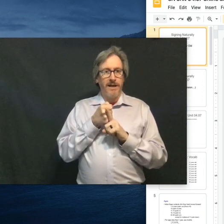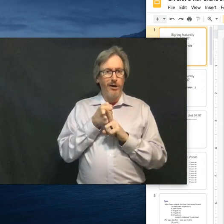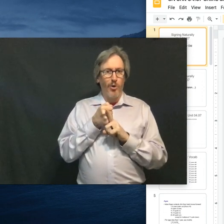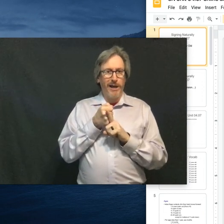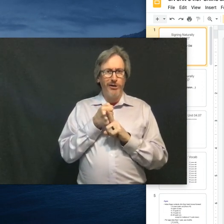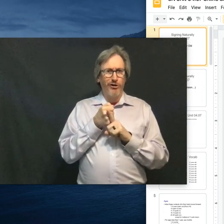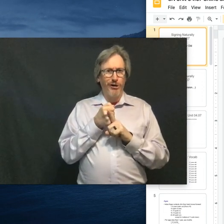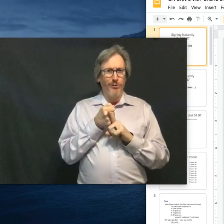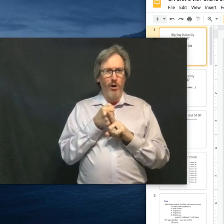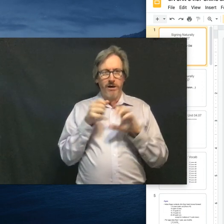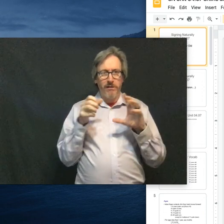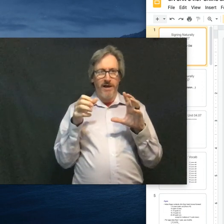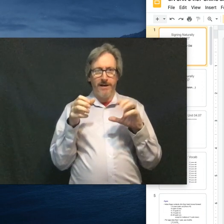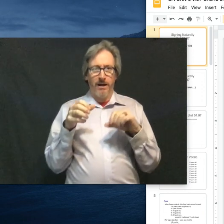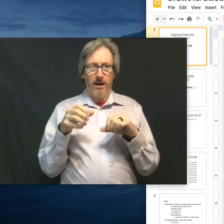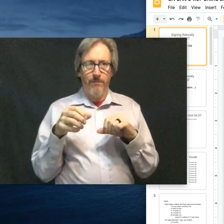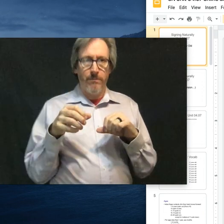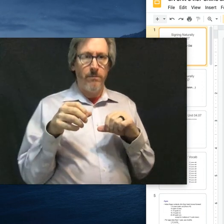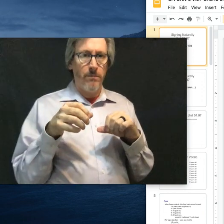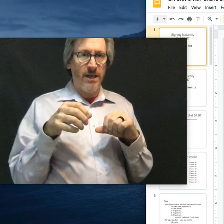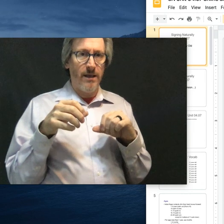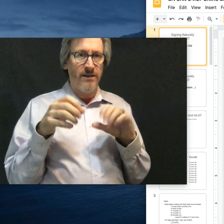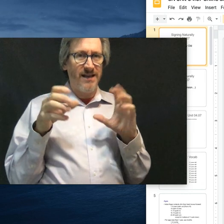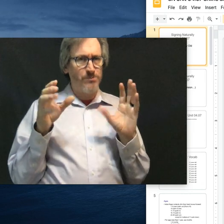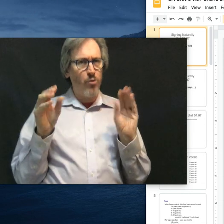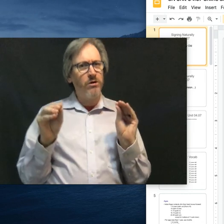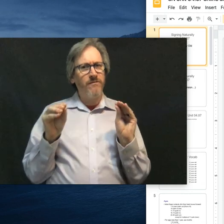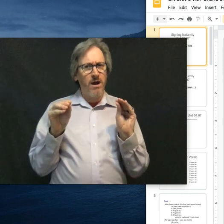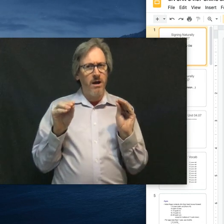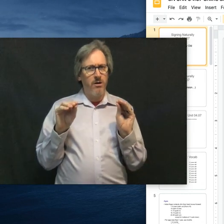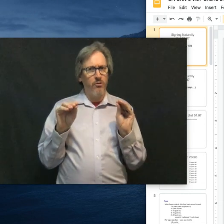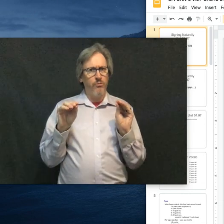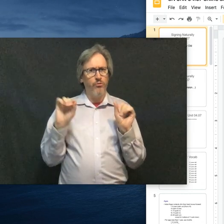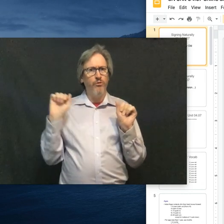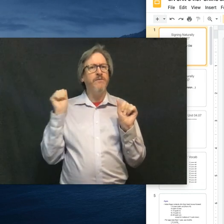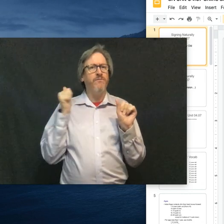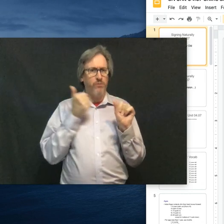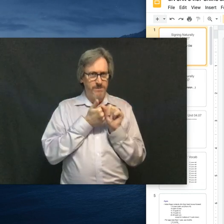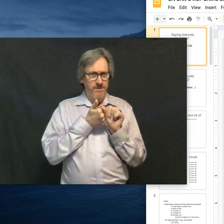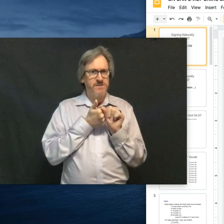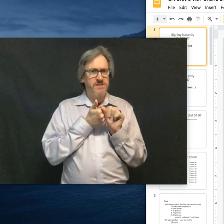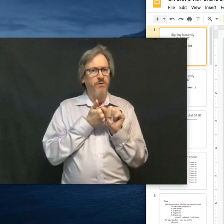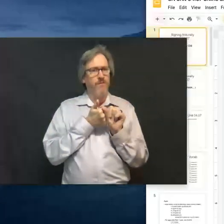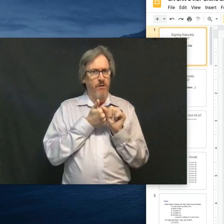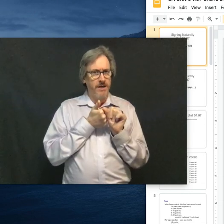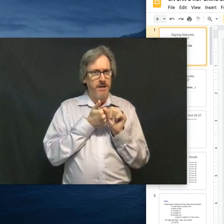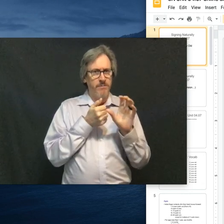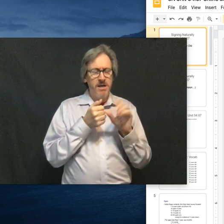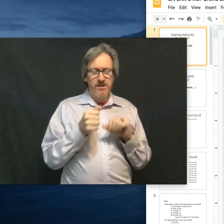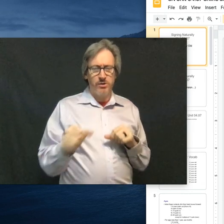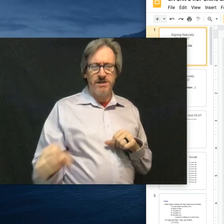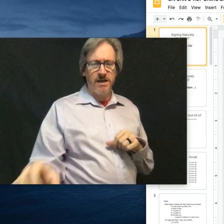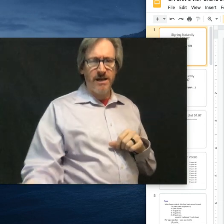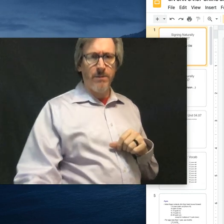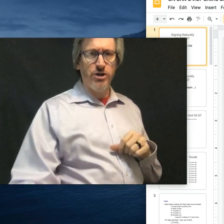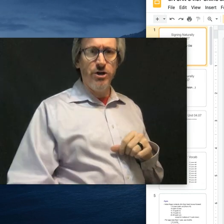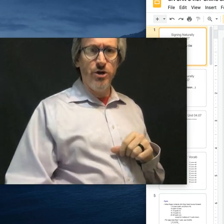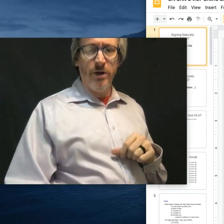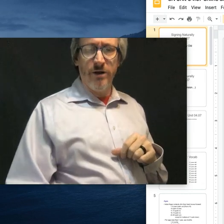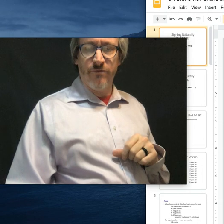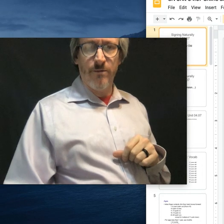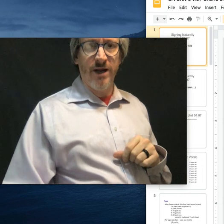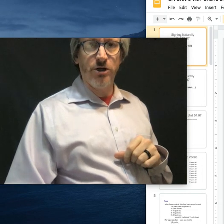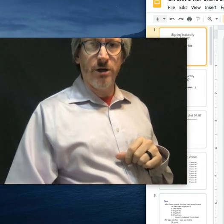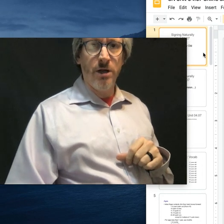like quick and dirty one that that's more of a reinforcement of stuff we've already done. So there's not that much